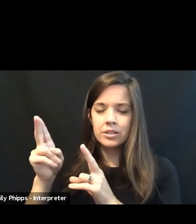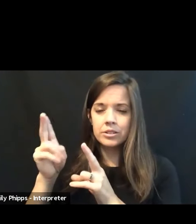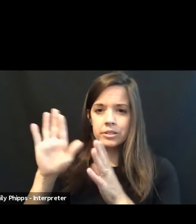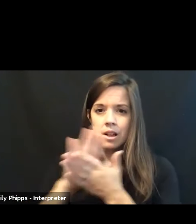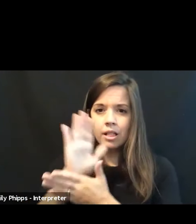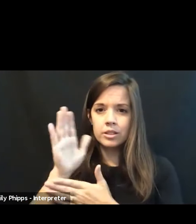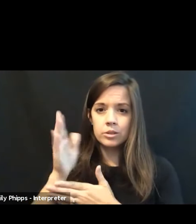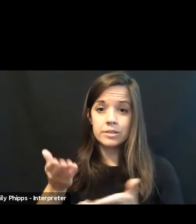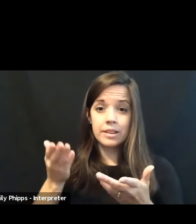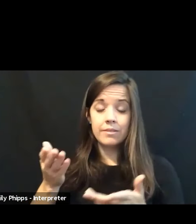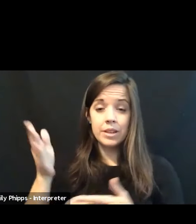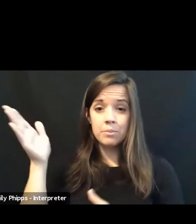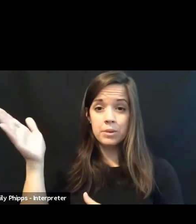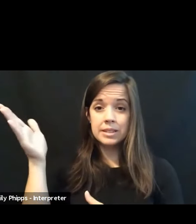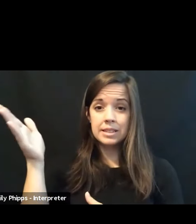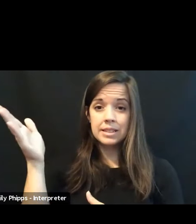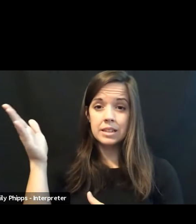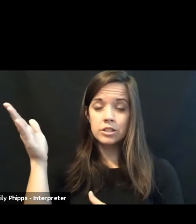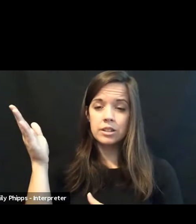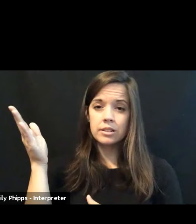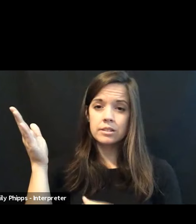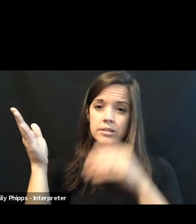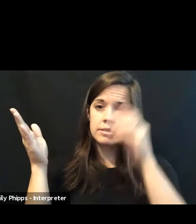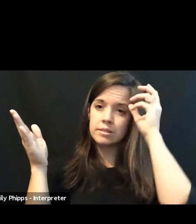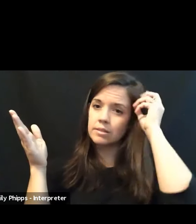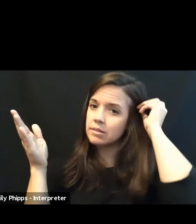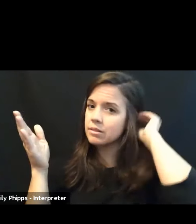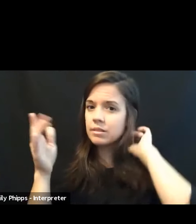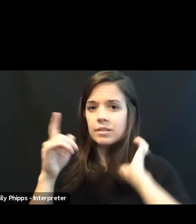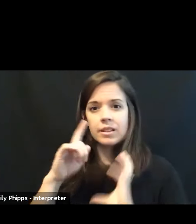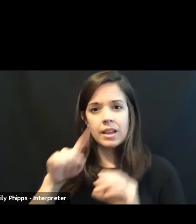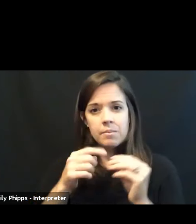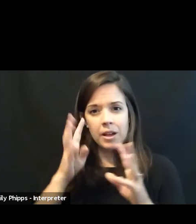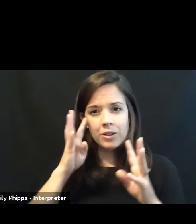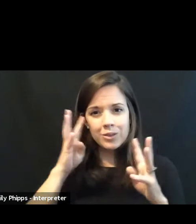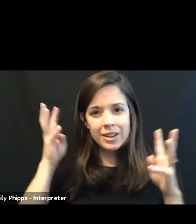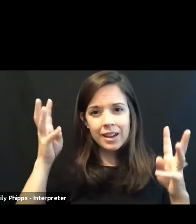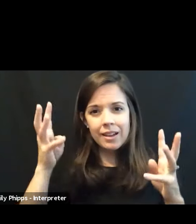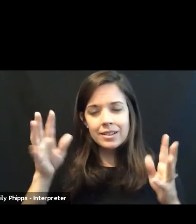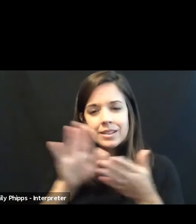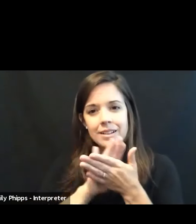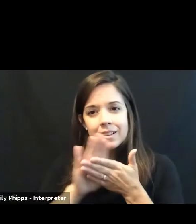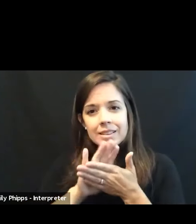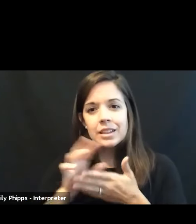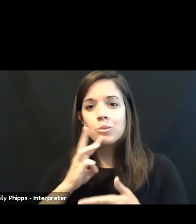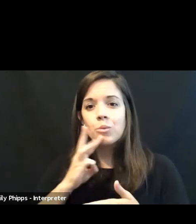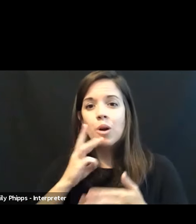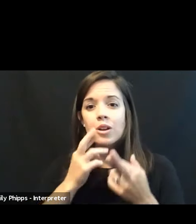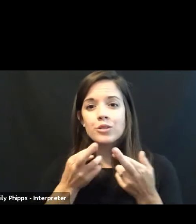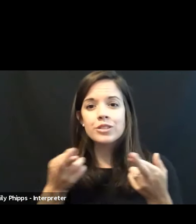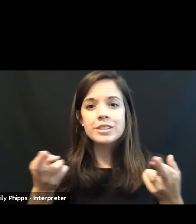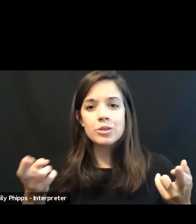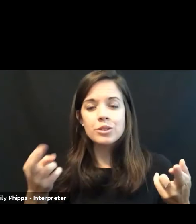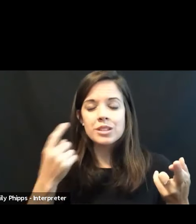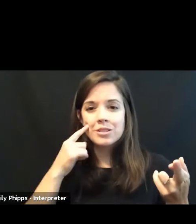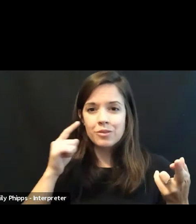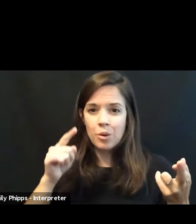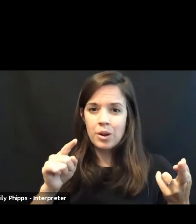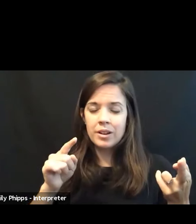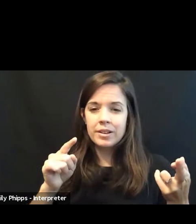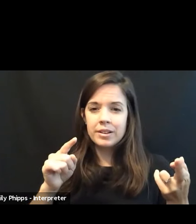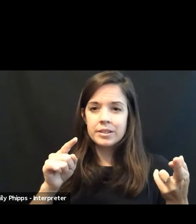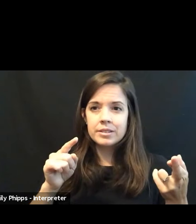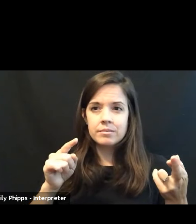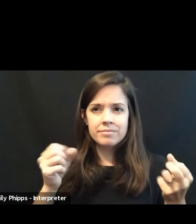on creating clean water resources for several